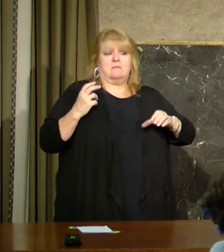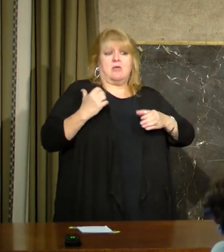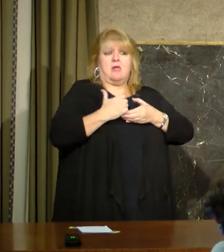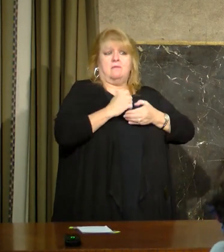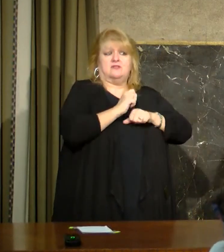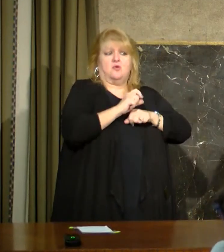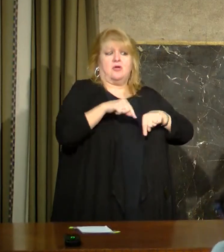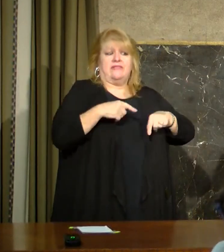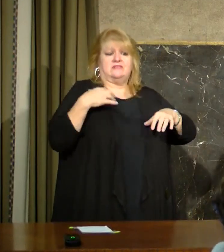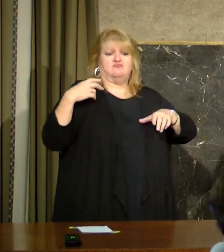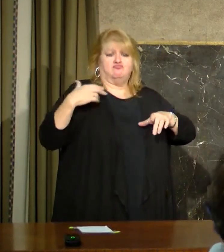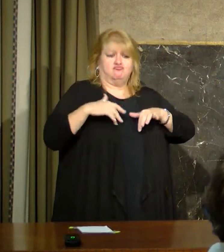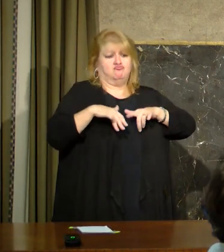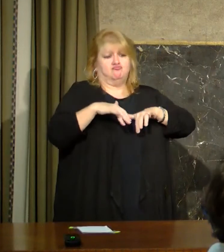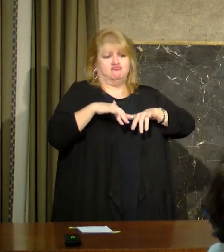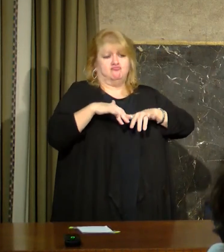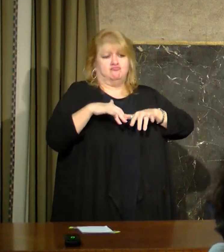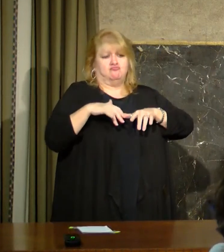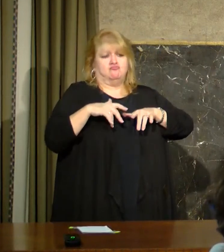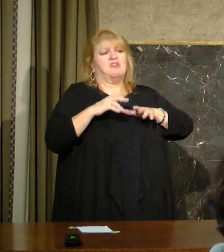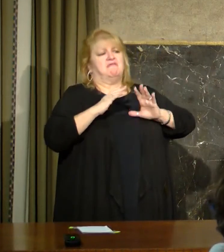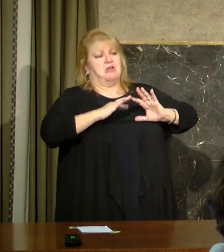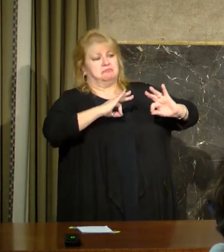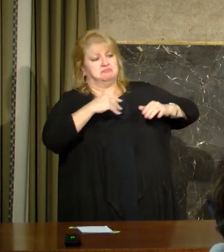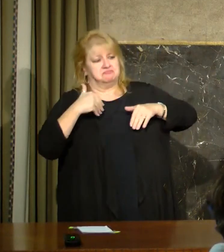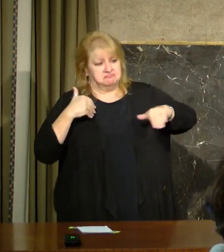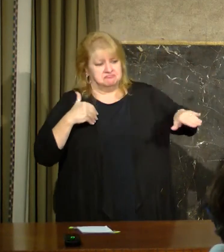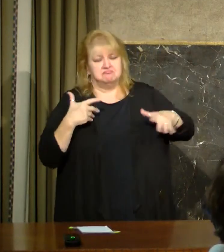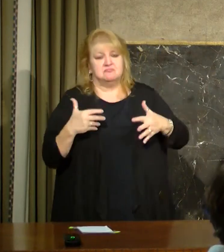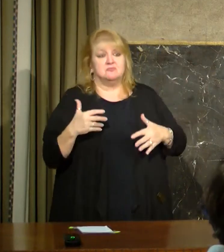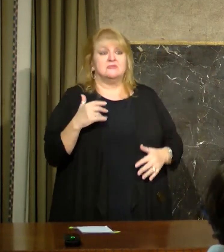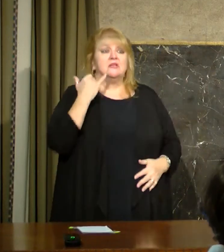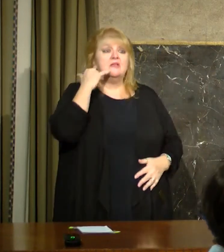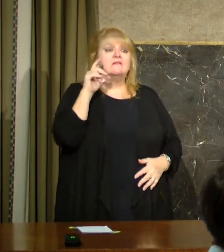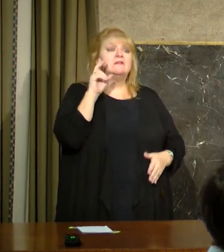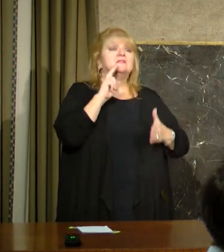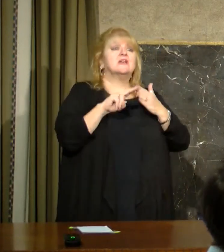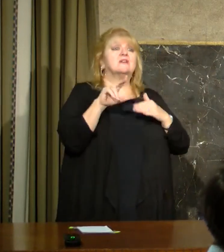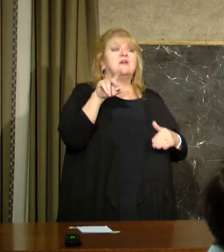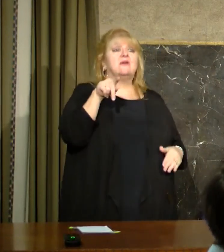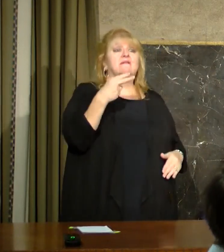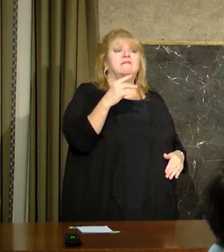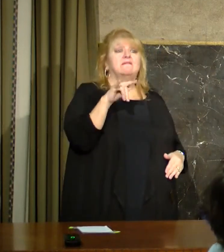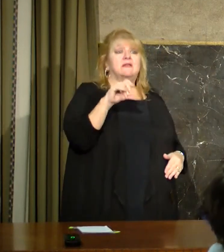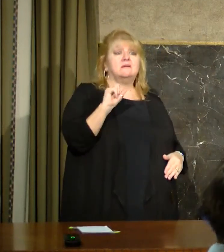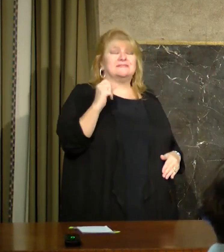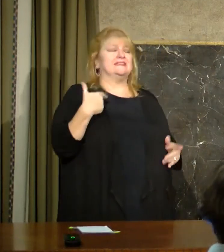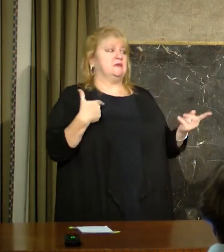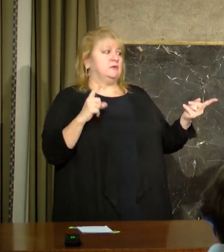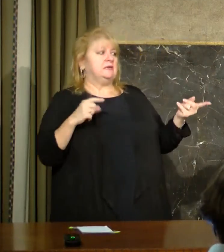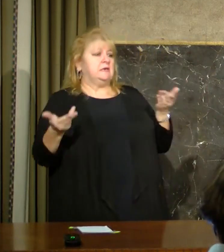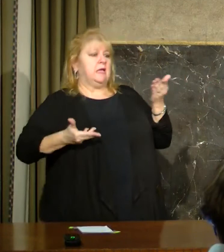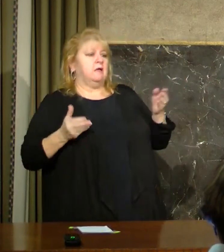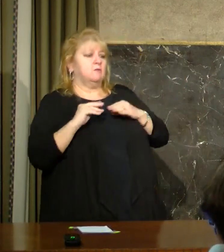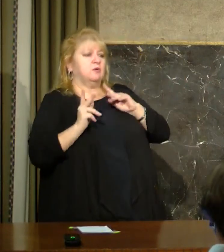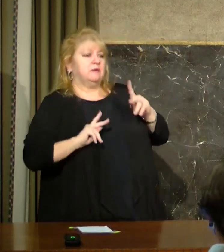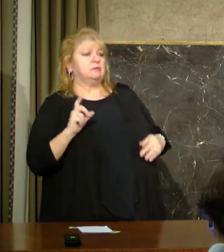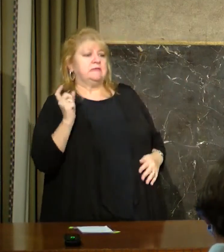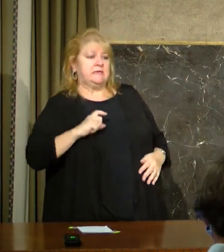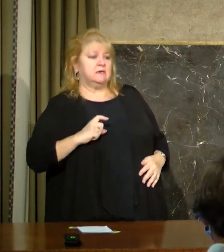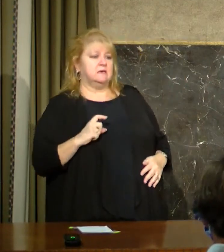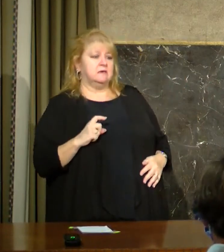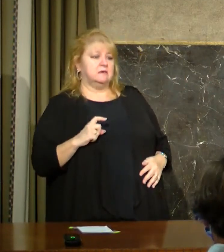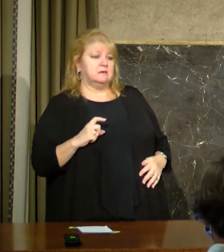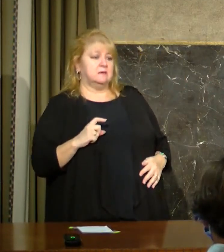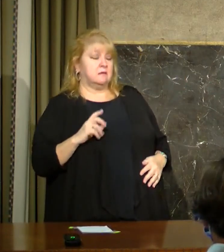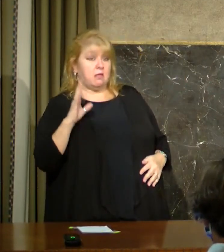if Secretary Phillips ever brings to me a recommendation to do something like that, trust me, we will do it. But